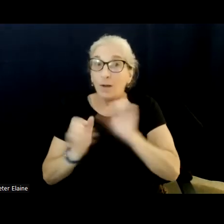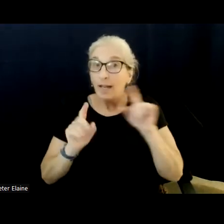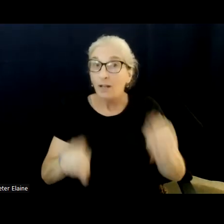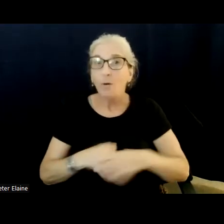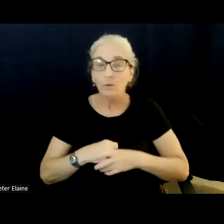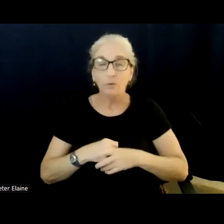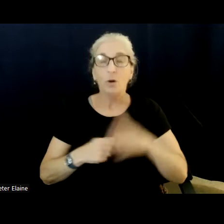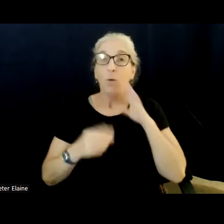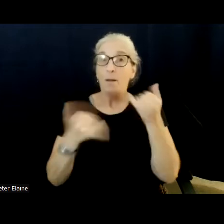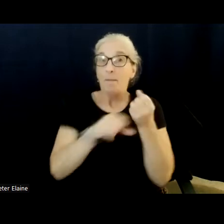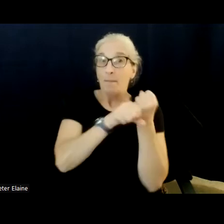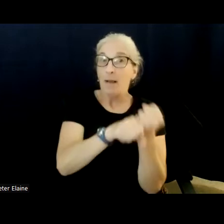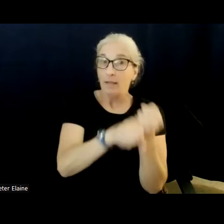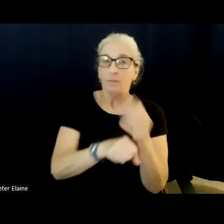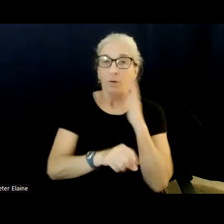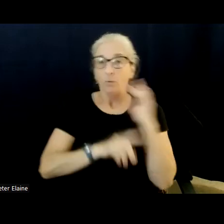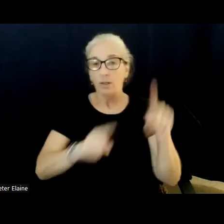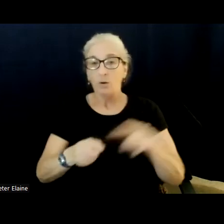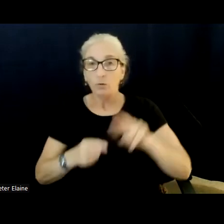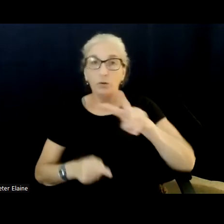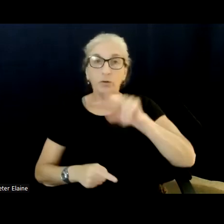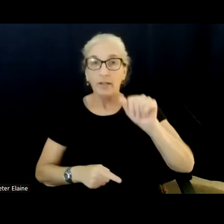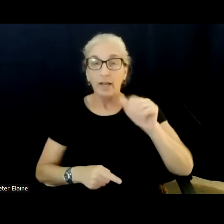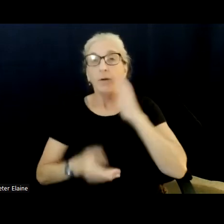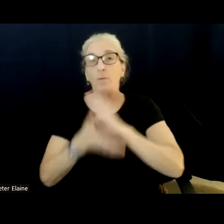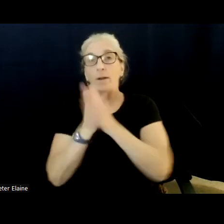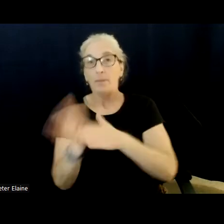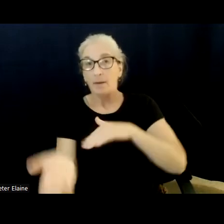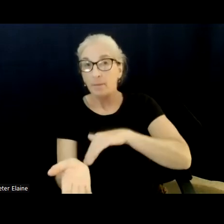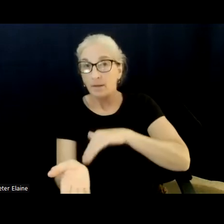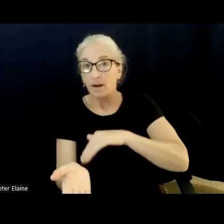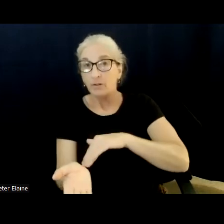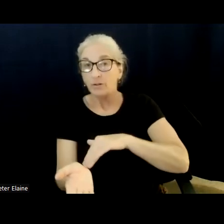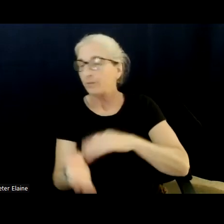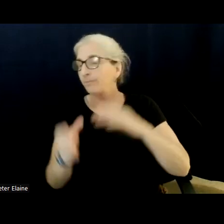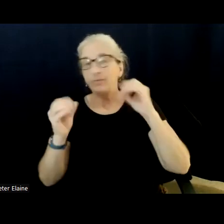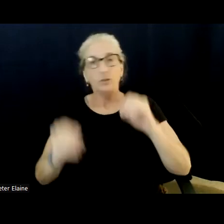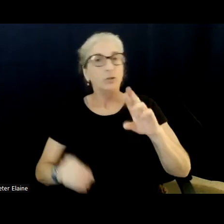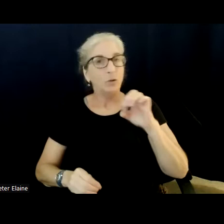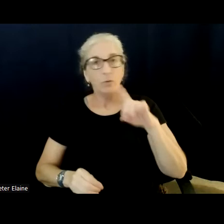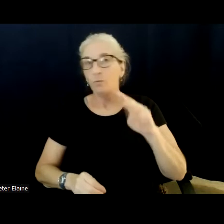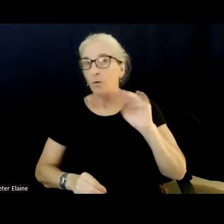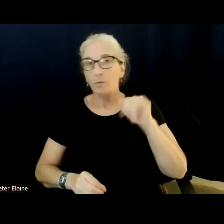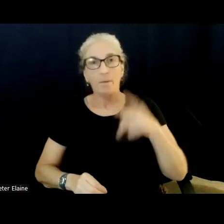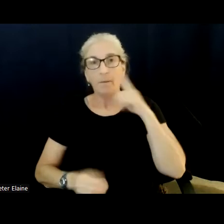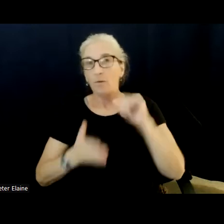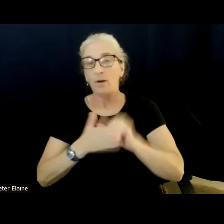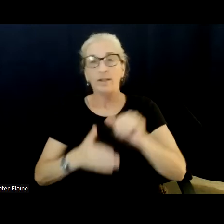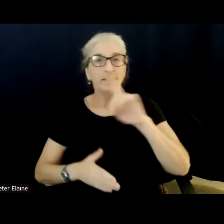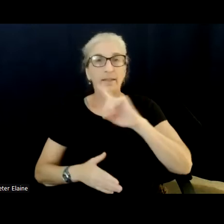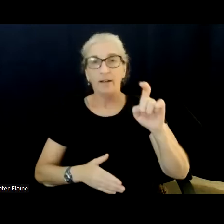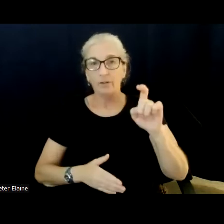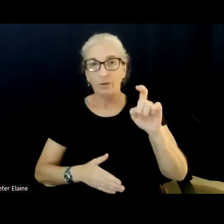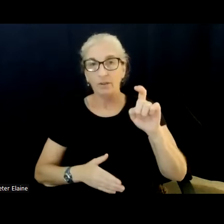Will he attend UVA? Will he be a doctor? There is no roadmap for this diagnosis. Parents are